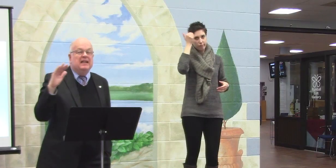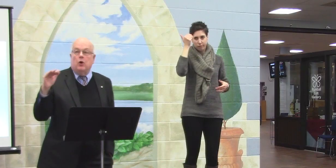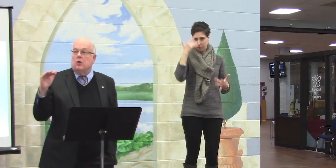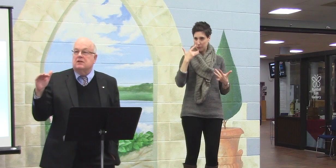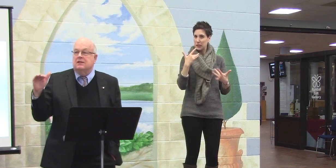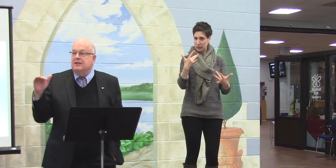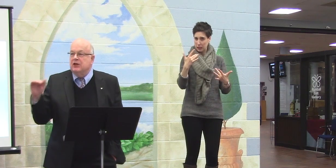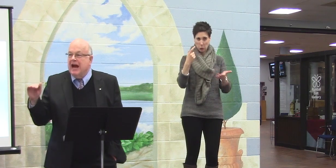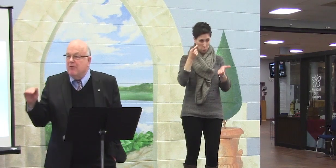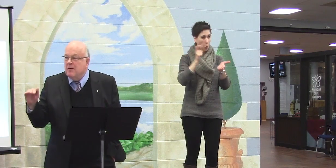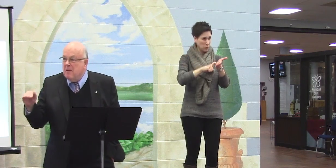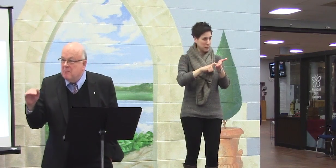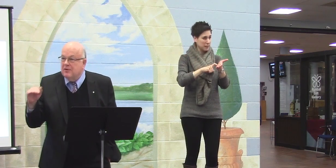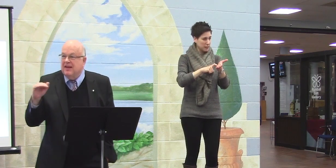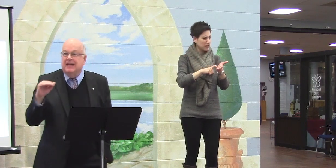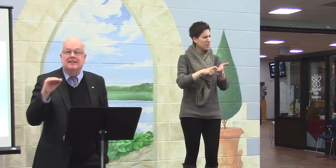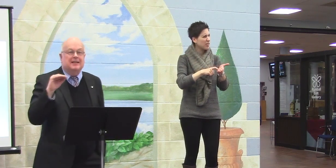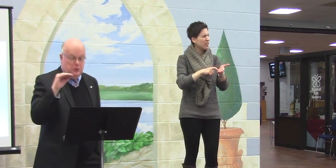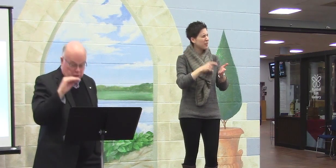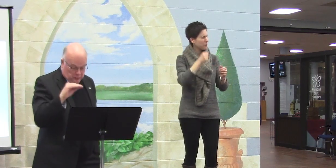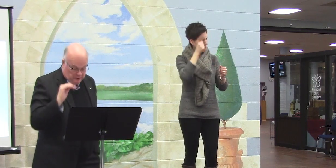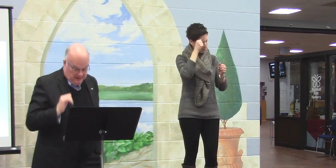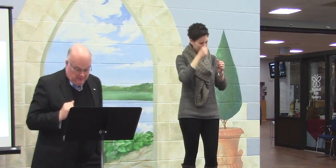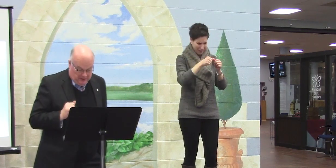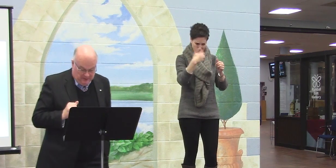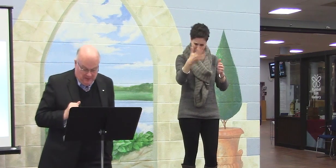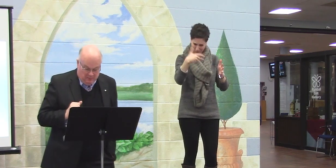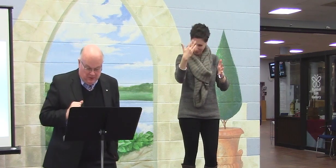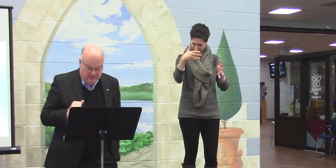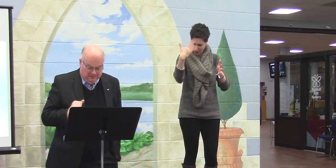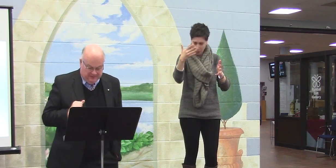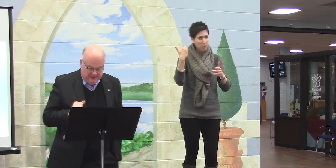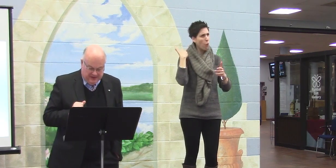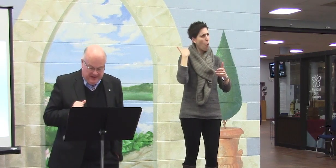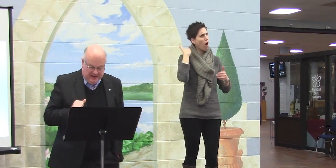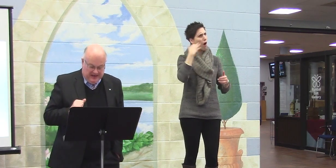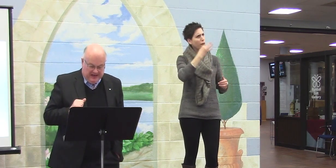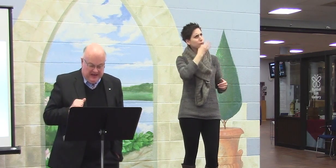Everybody notices that you can't remember things that you used to be able to remember.